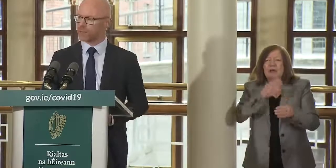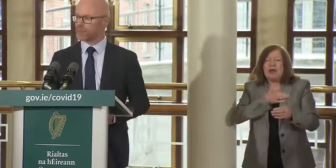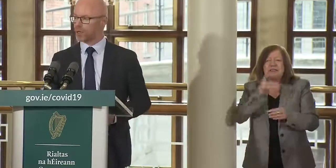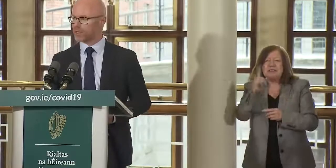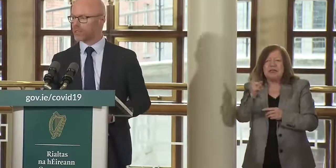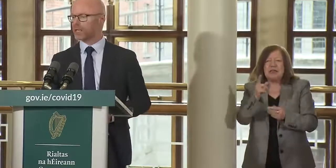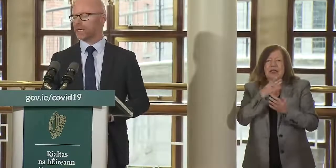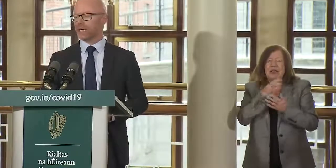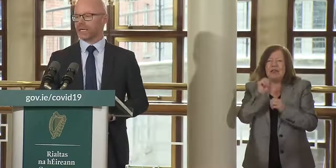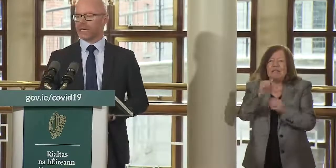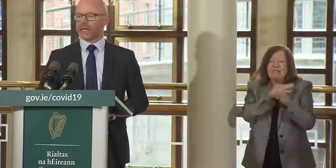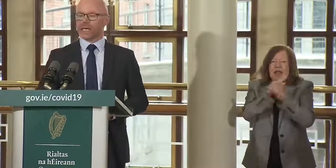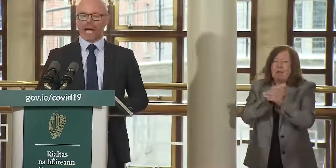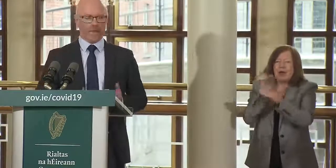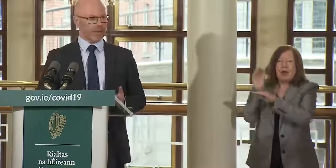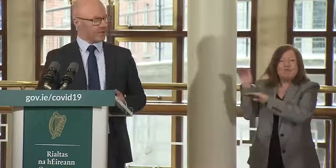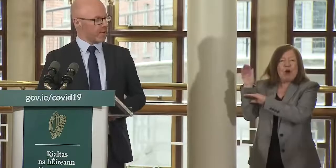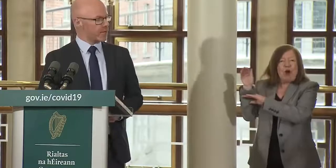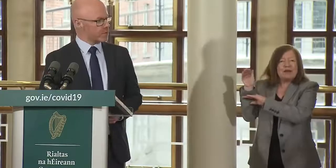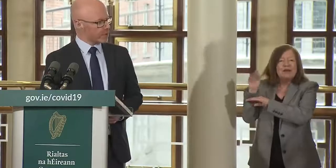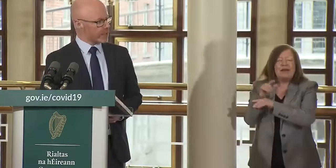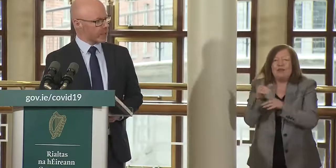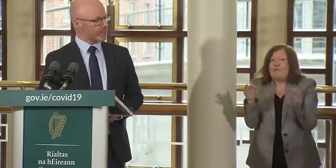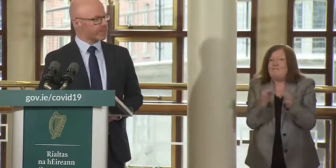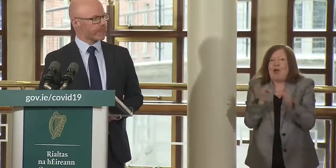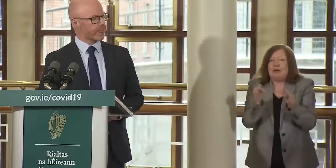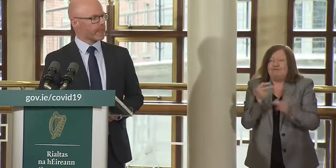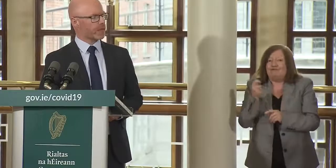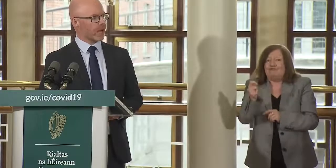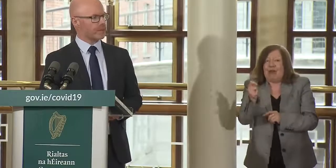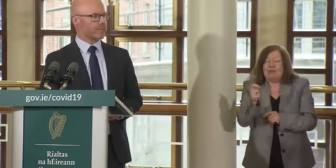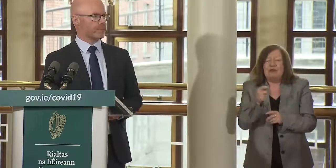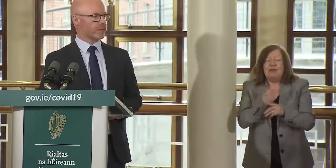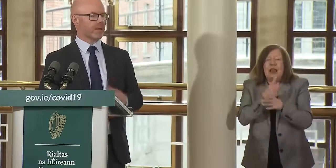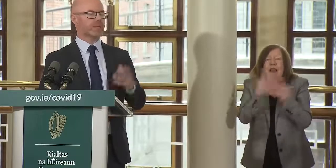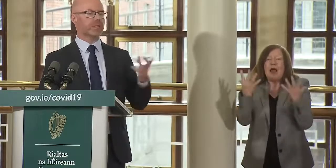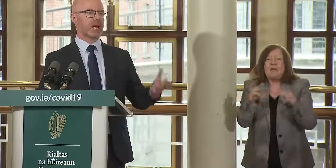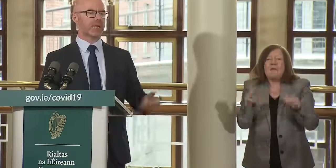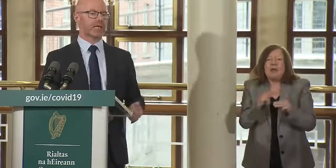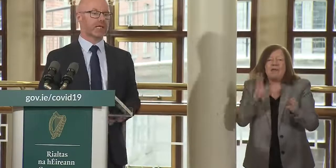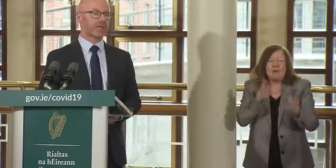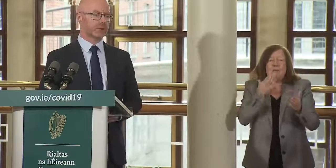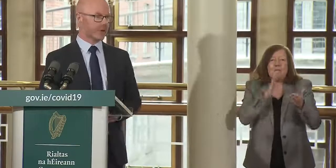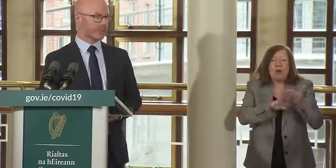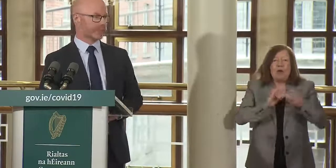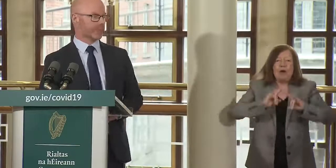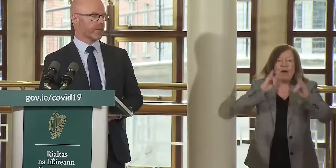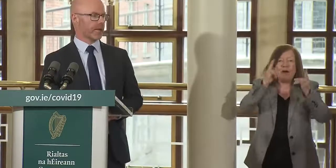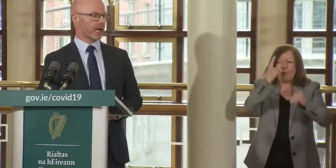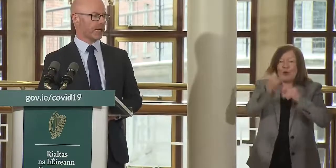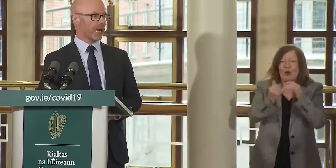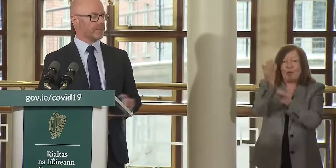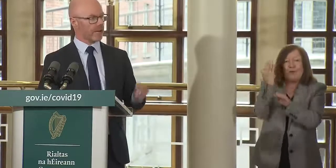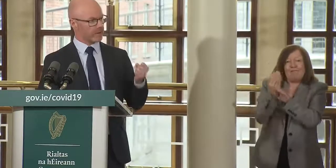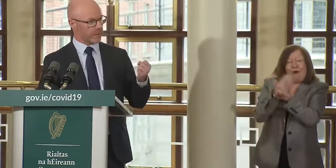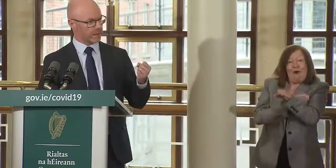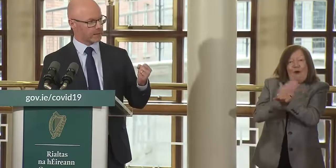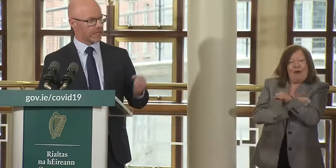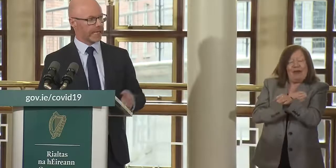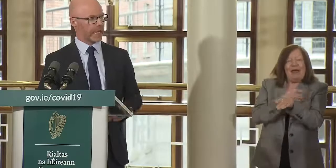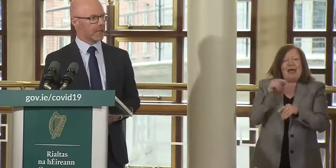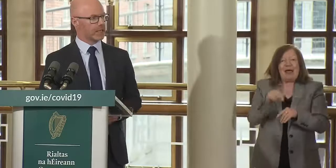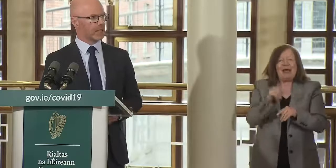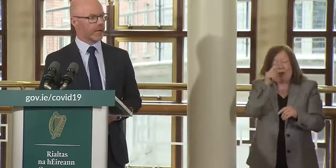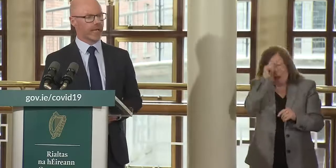see loved ones abroad and they're refraining from doing so there's a lot of people who might have booked holidays a year ago and might have